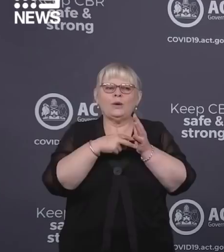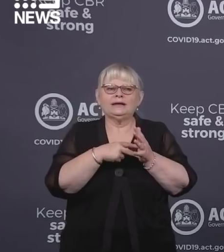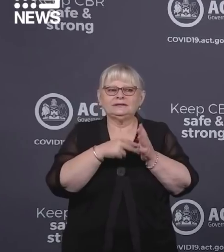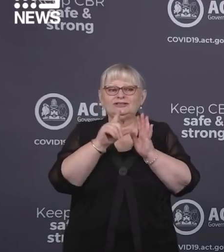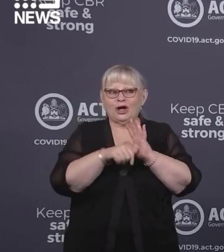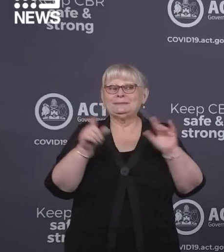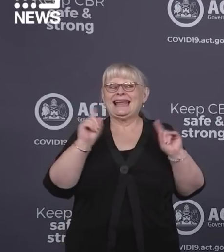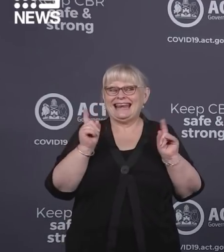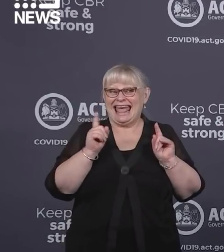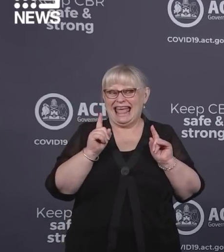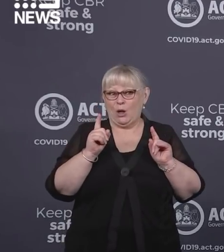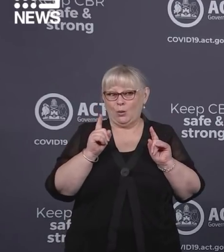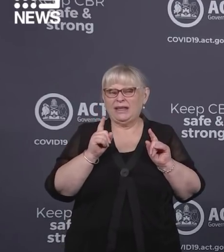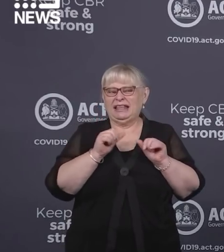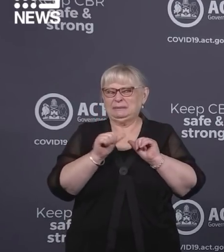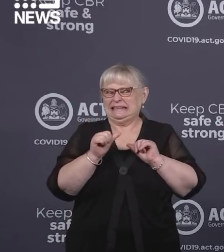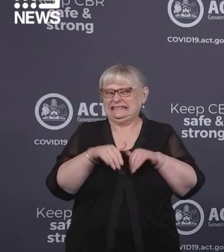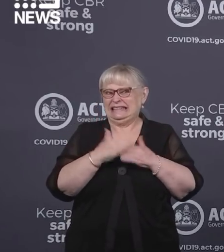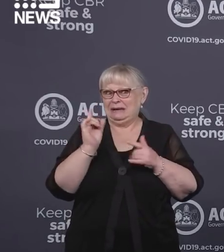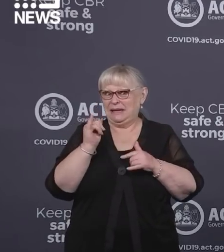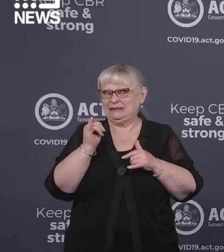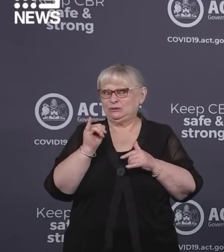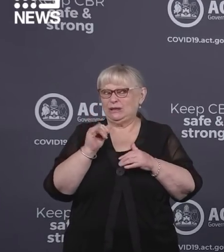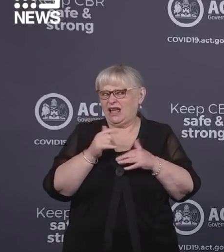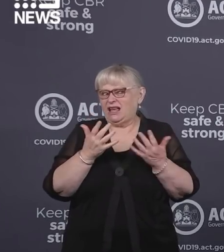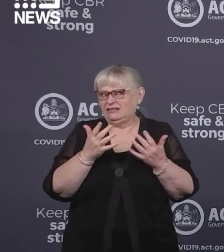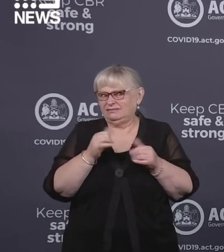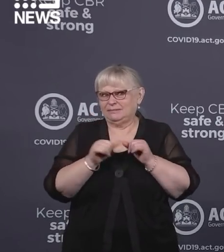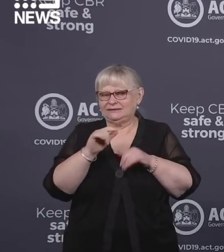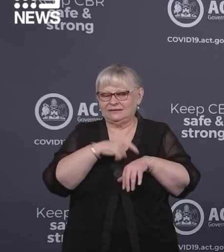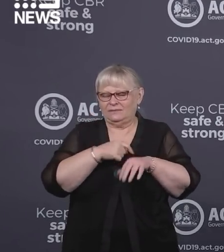lower and today would be a very good day to do so.